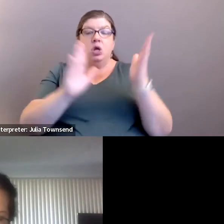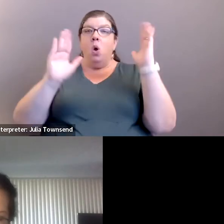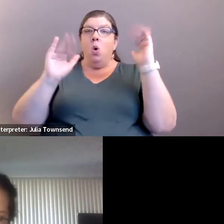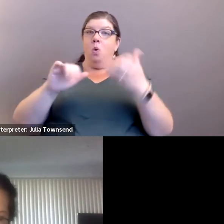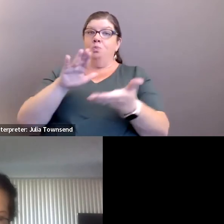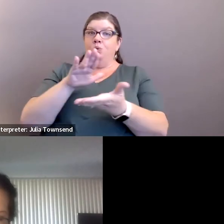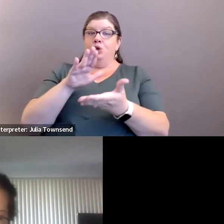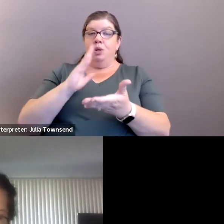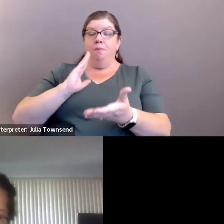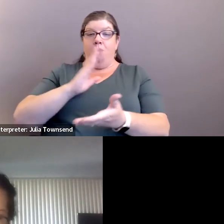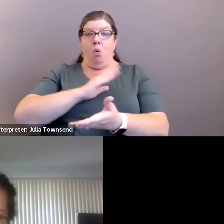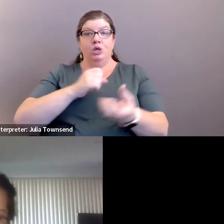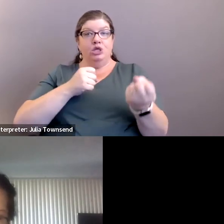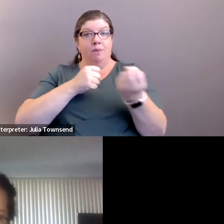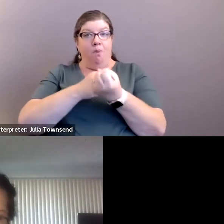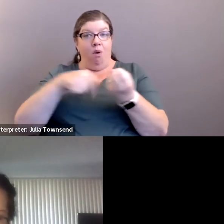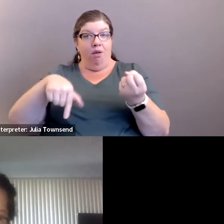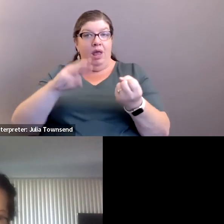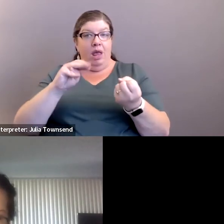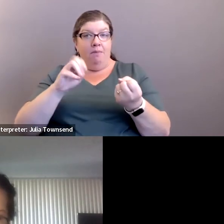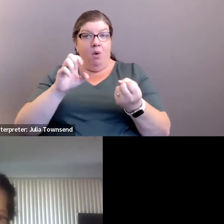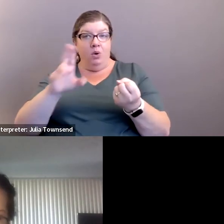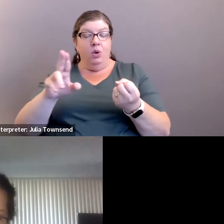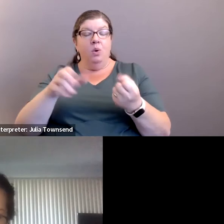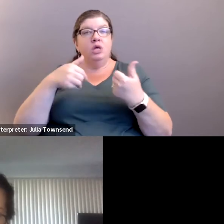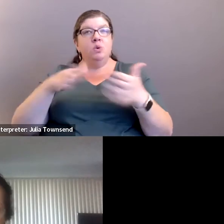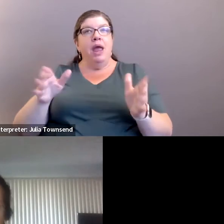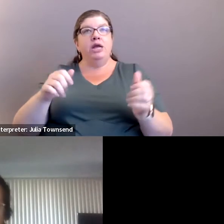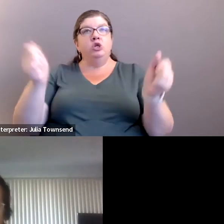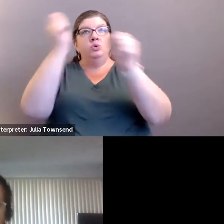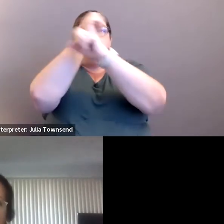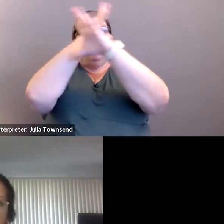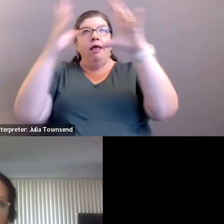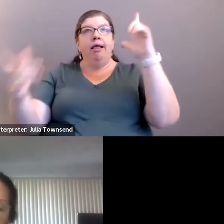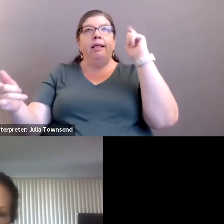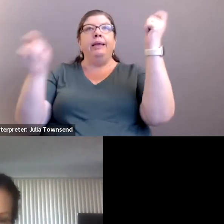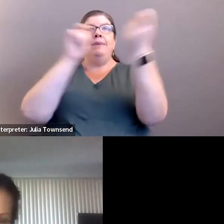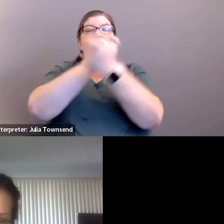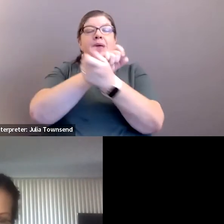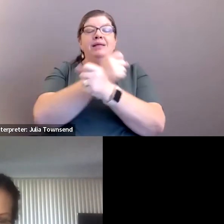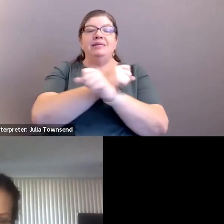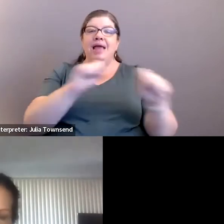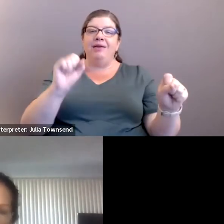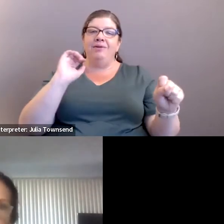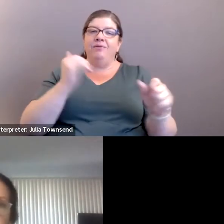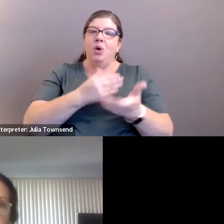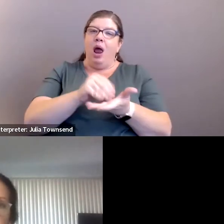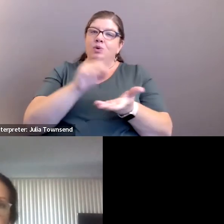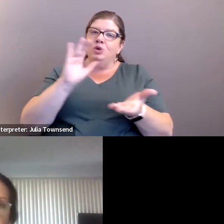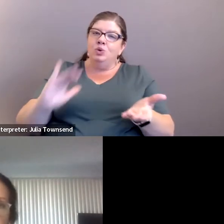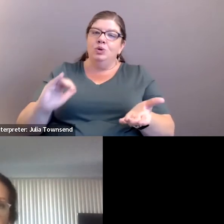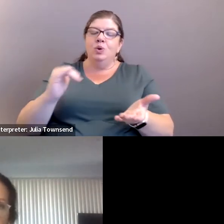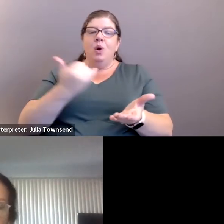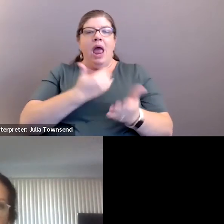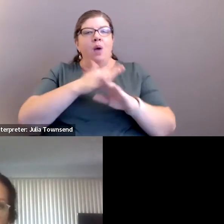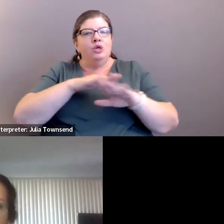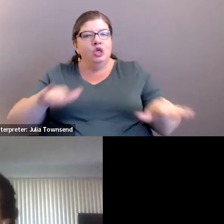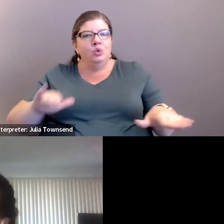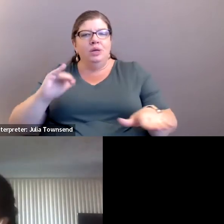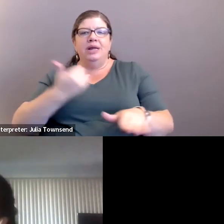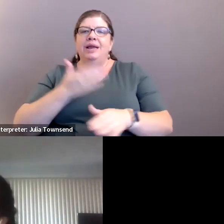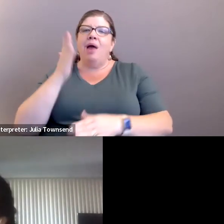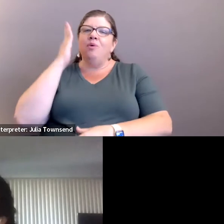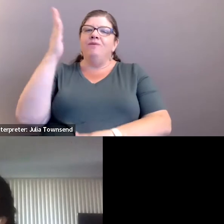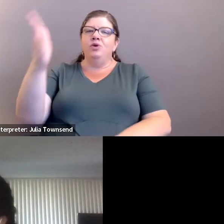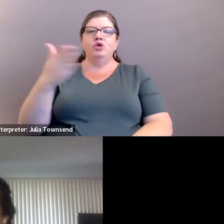supports this MOU as a way to reimagine safety for our students who are our children and our future.